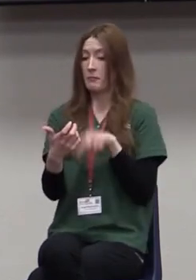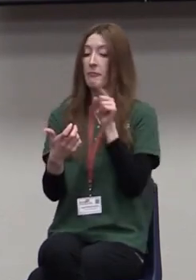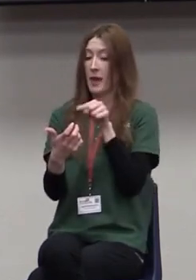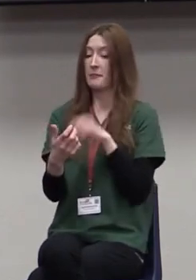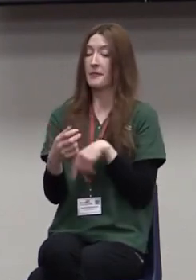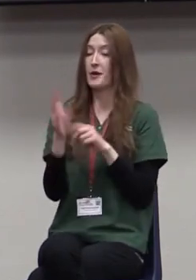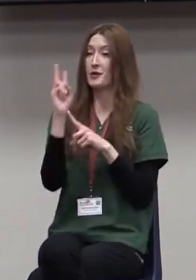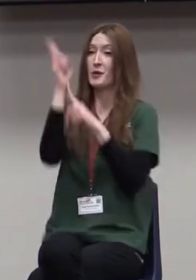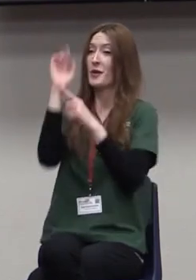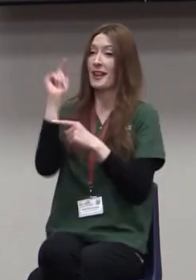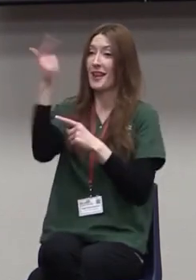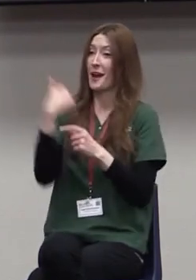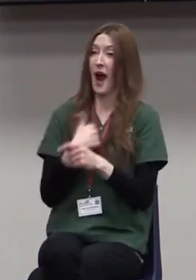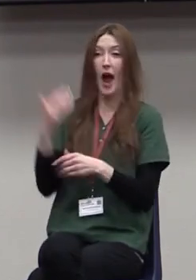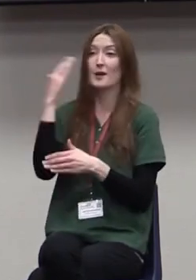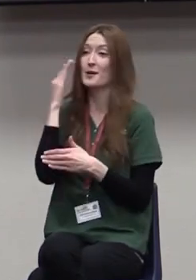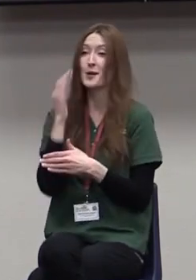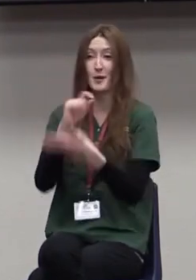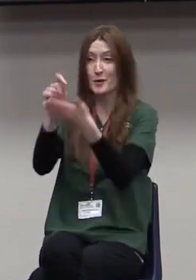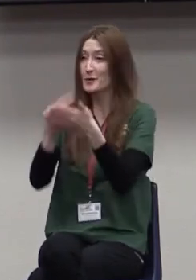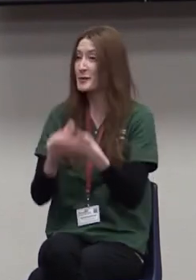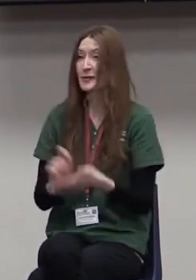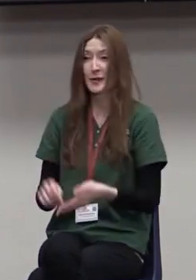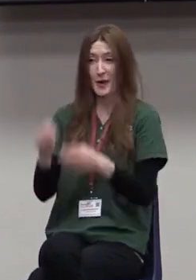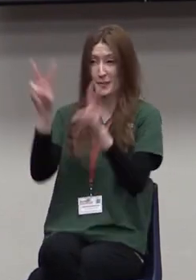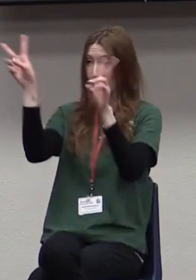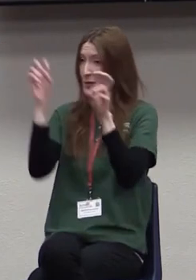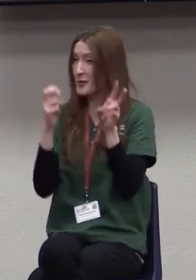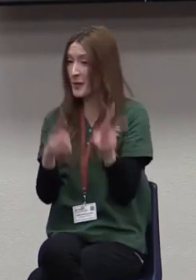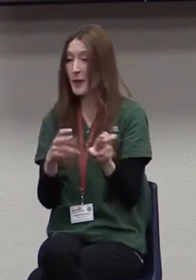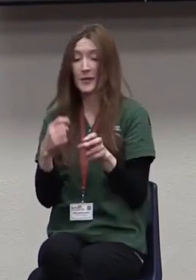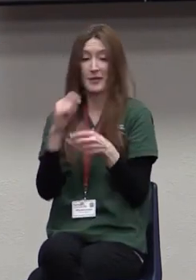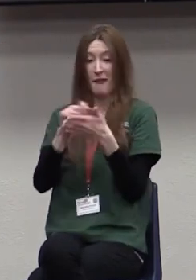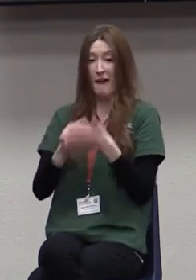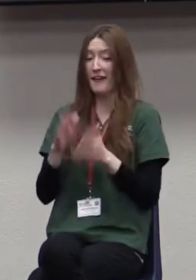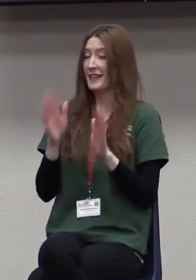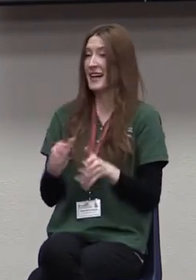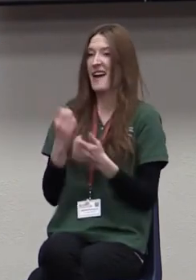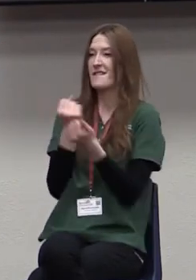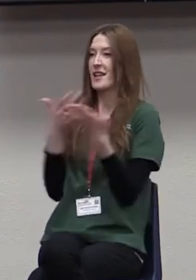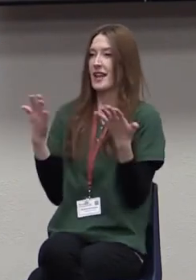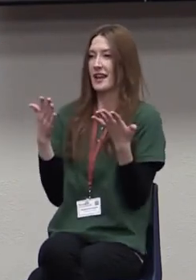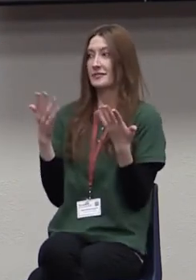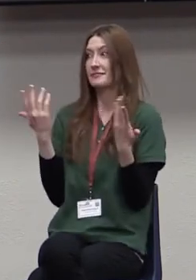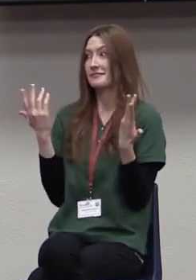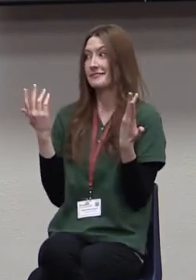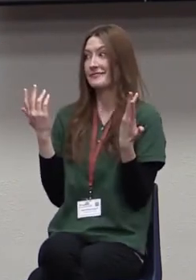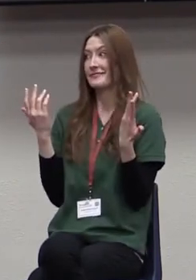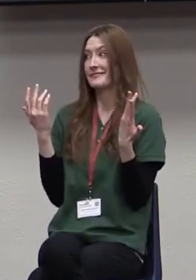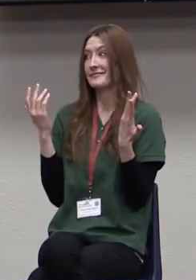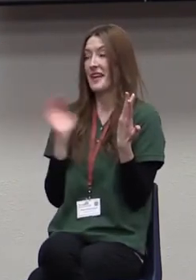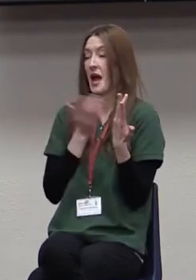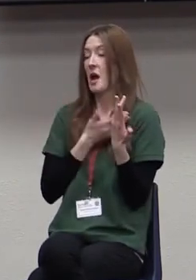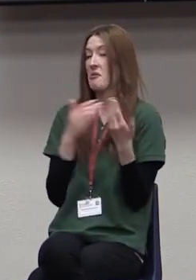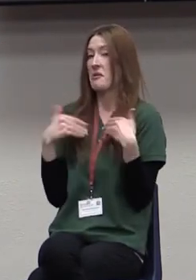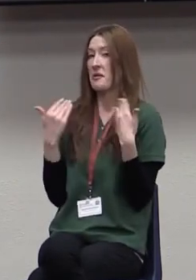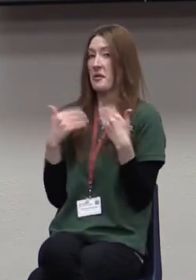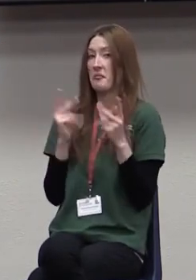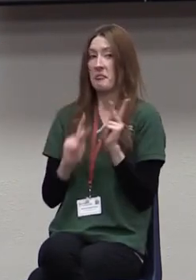They don't settle for because I said so or that's the way we've always done it. and they sure don't settle for I don't know.